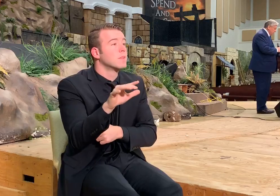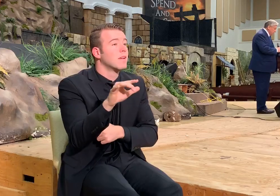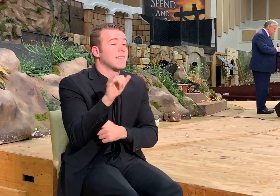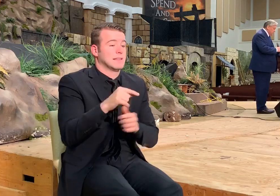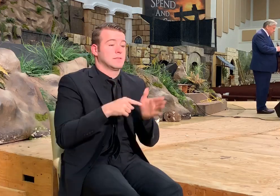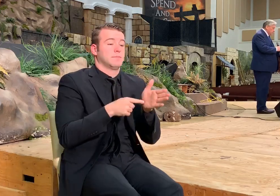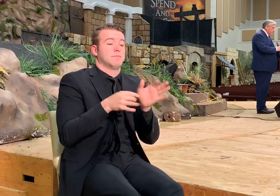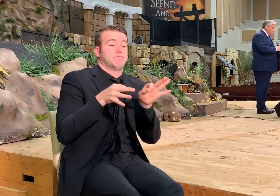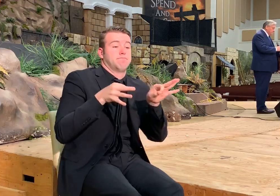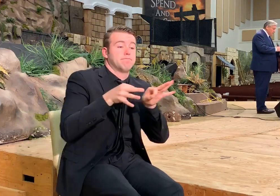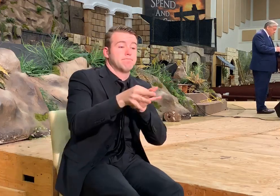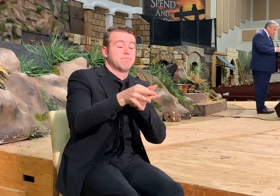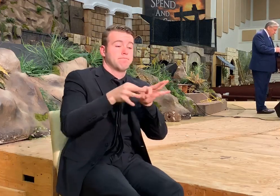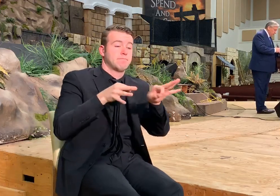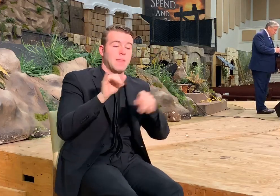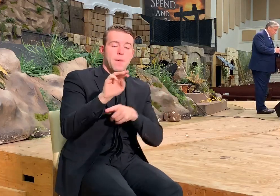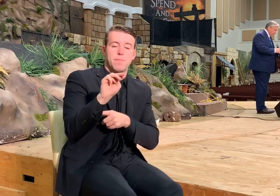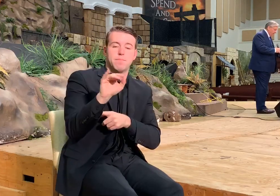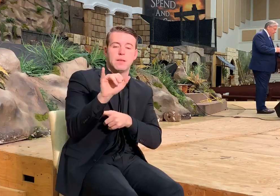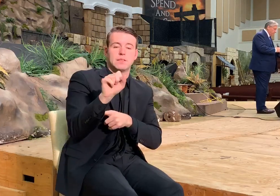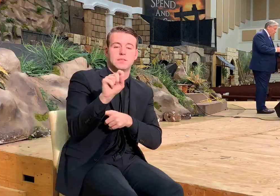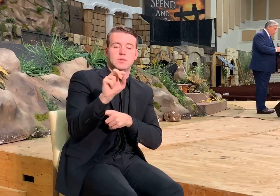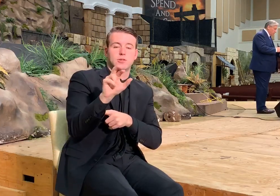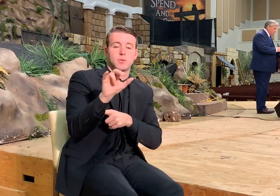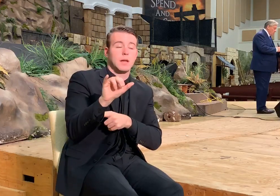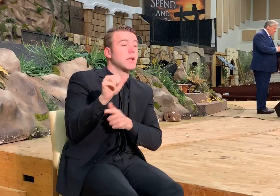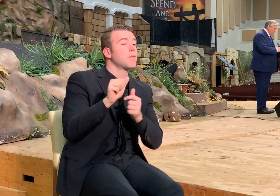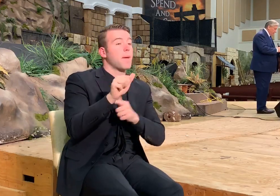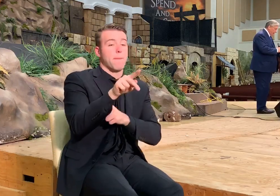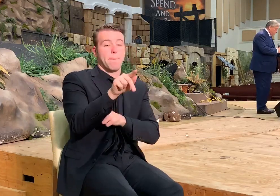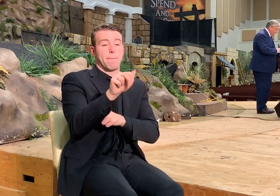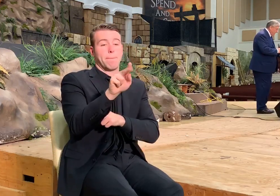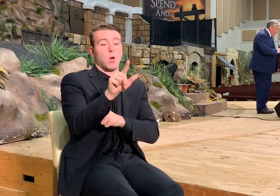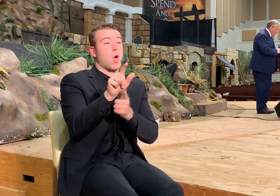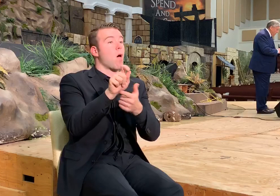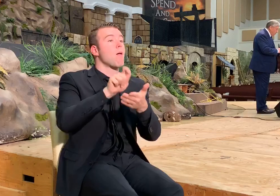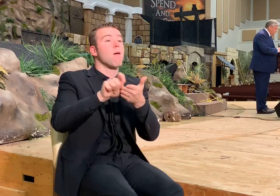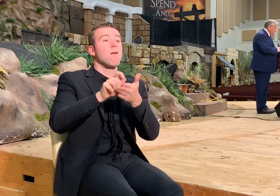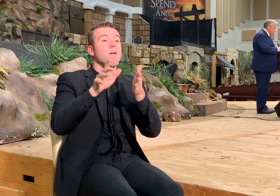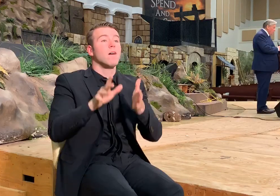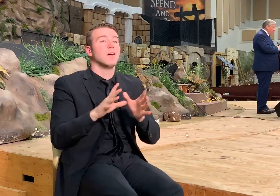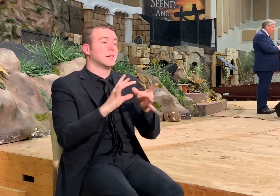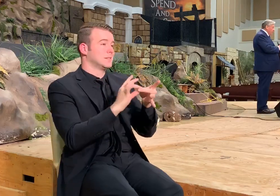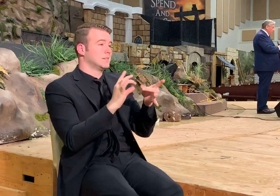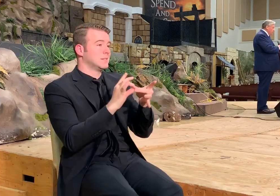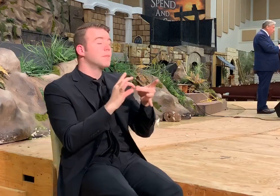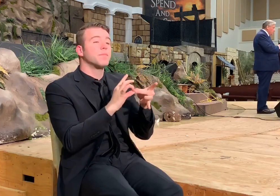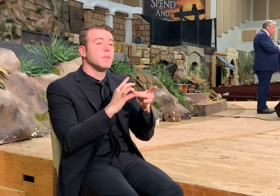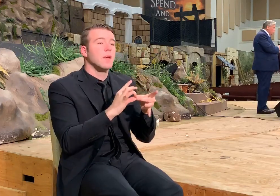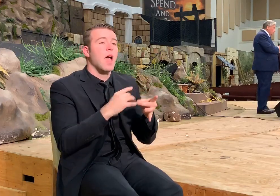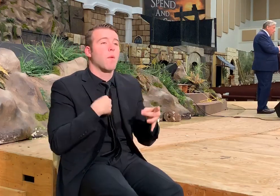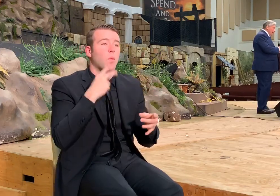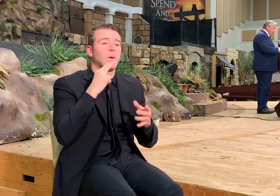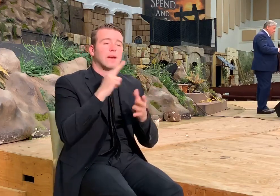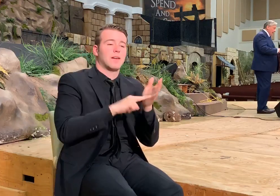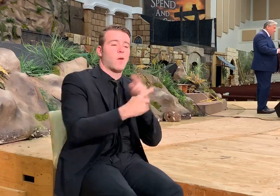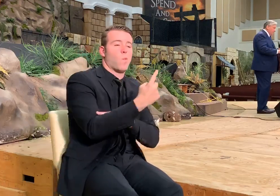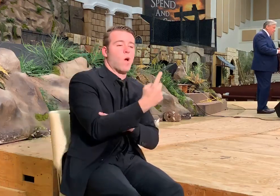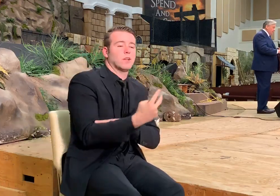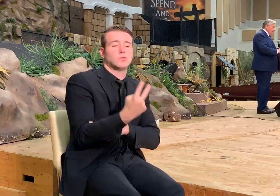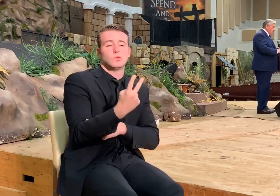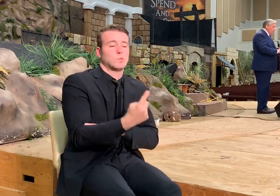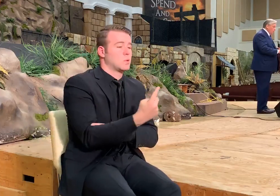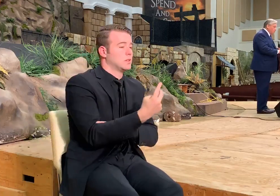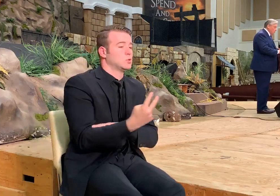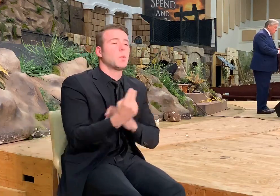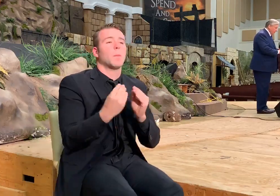articulates this mystery that Paul is talking about. And I will read one or two more before we get through about that.